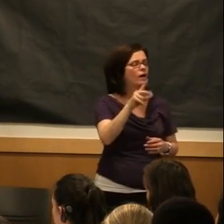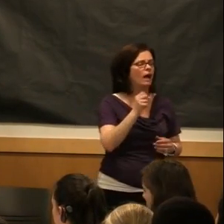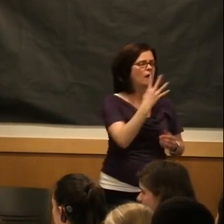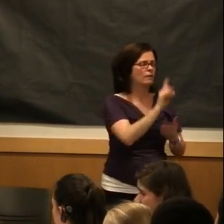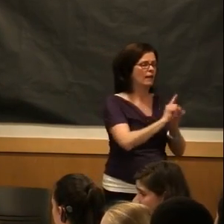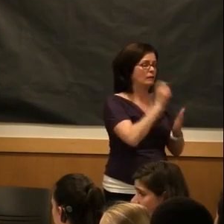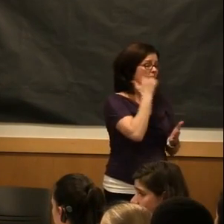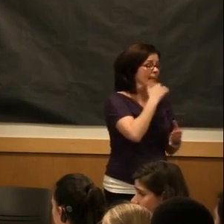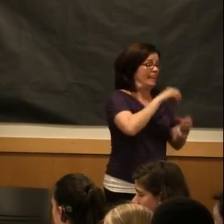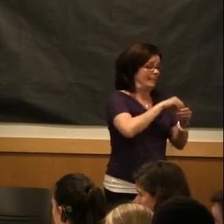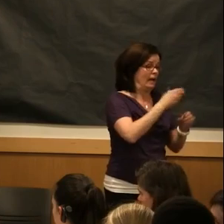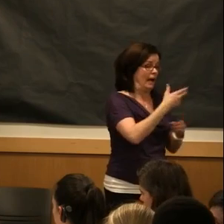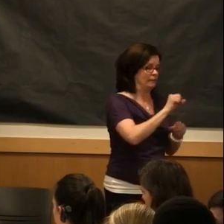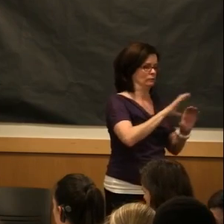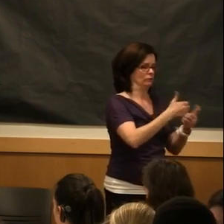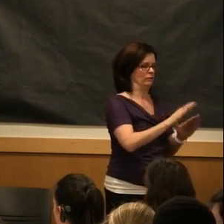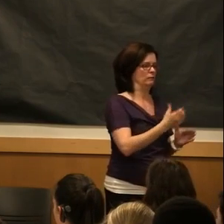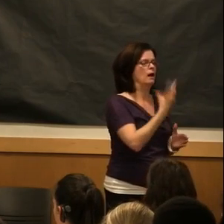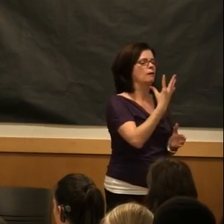classroom?